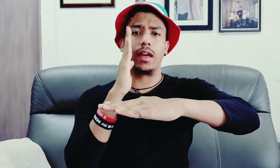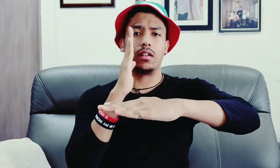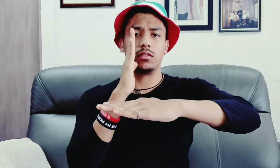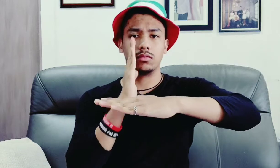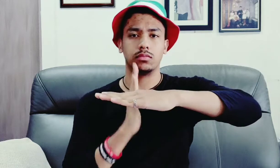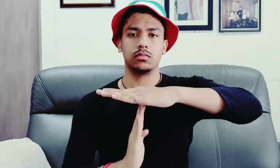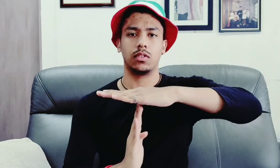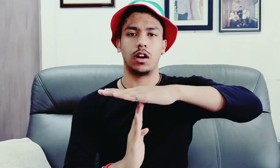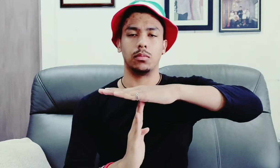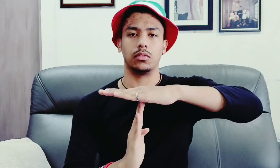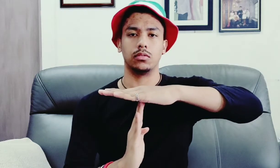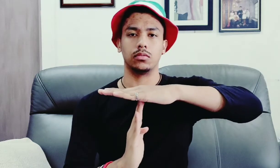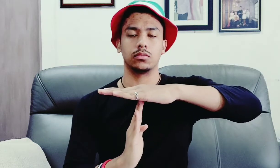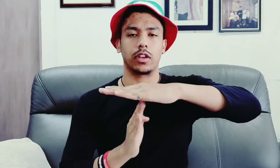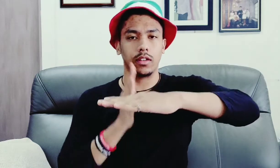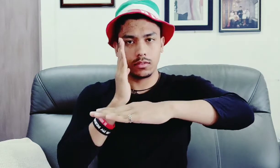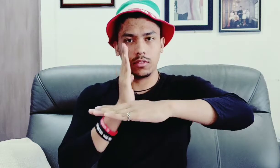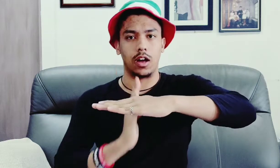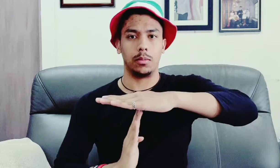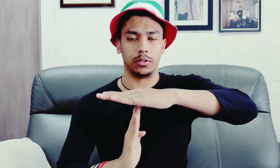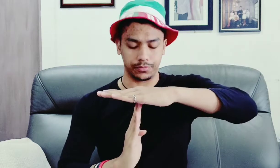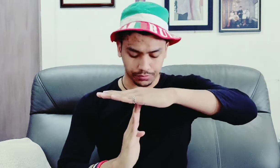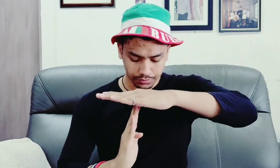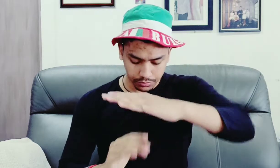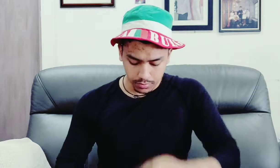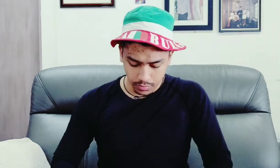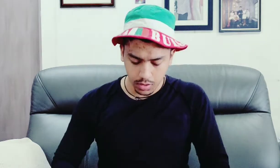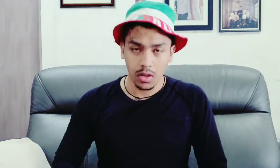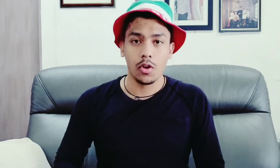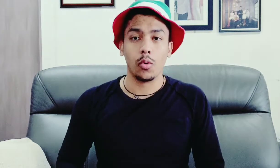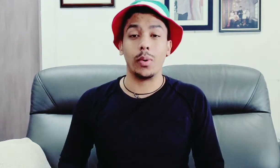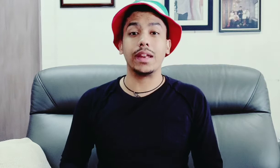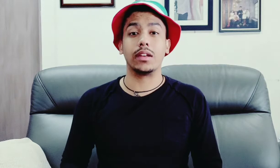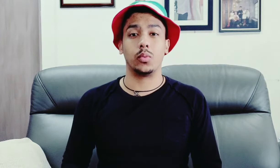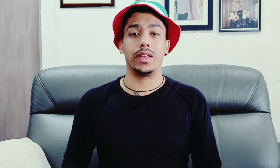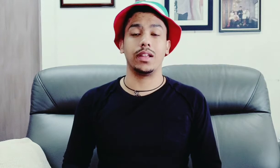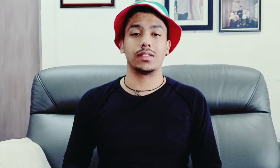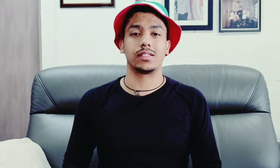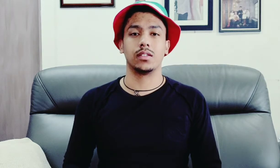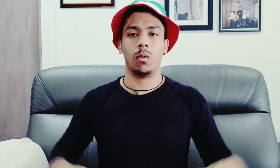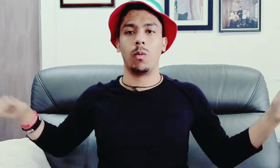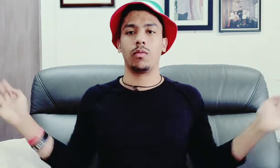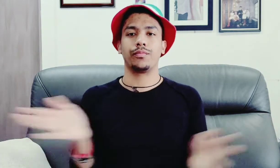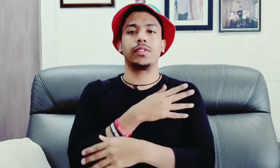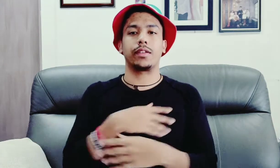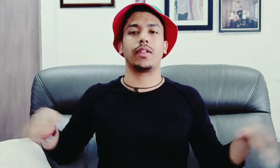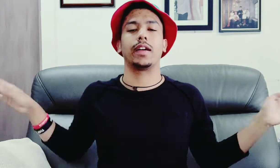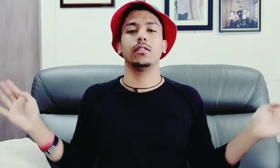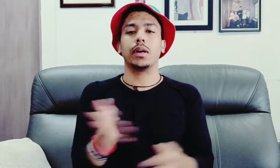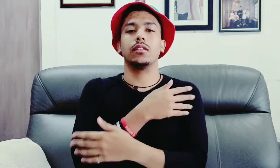hand humble okay humble wind wind is it's like flying but